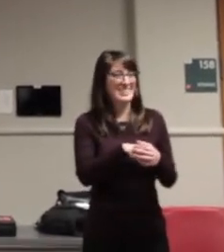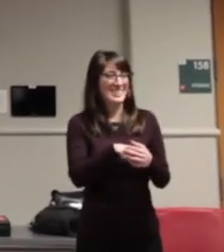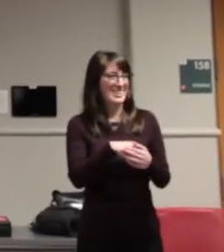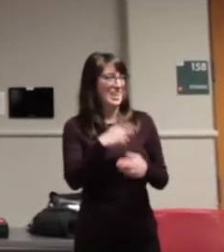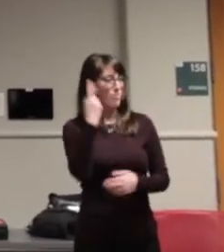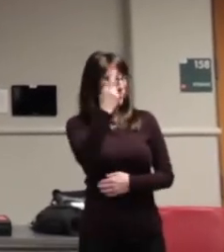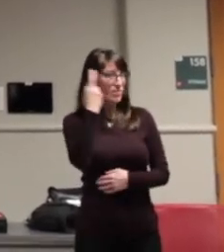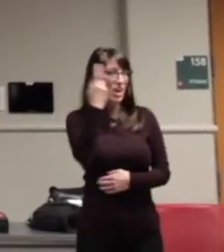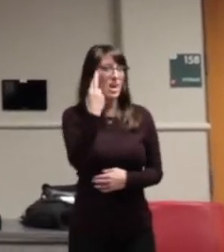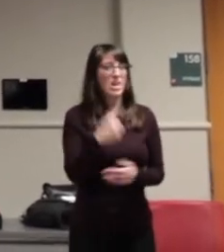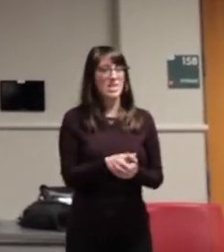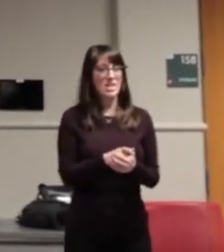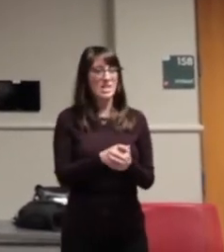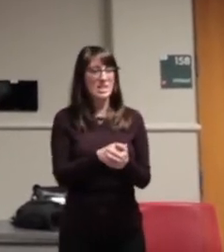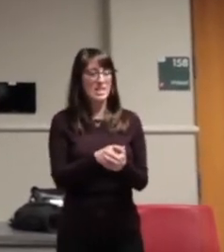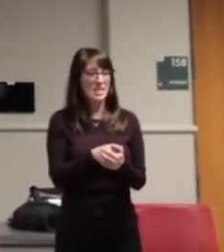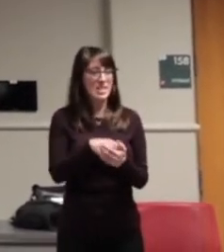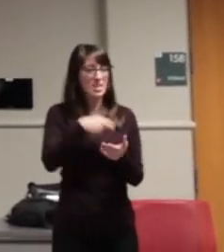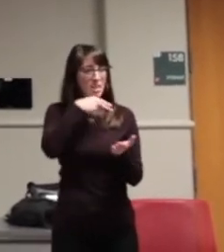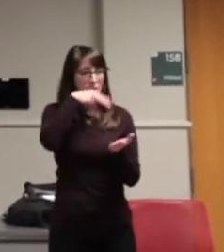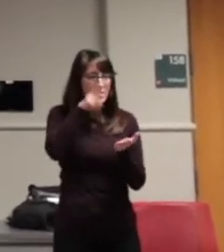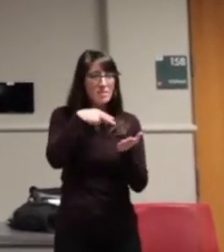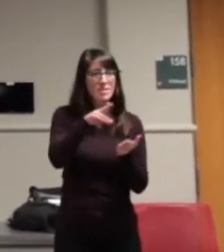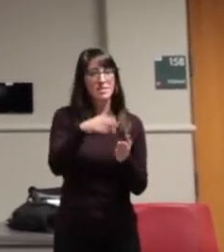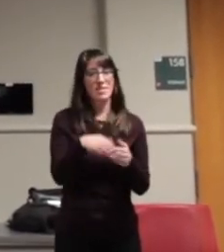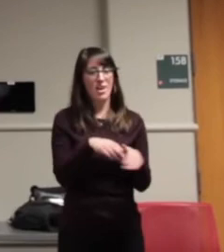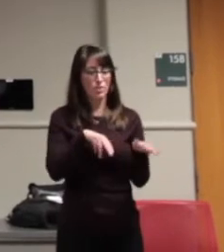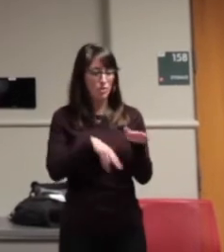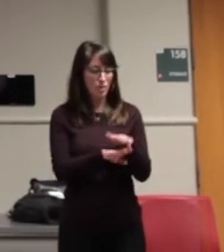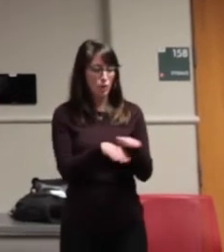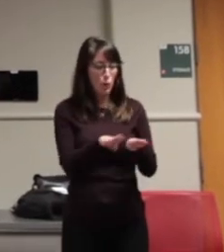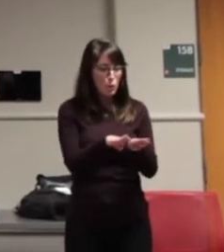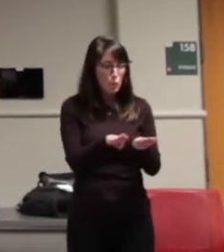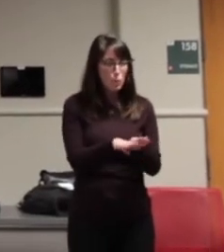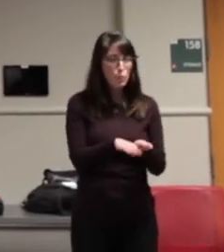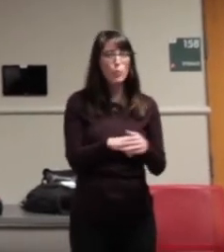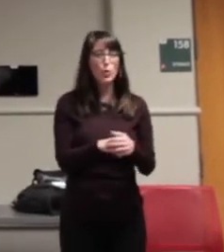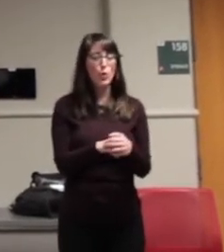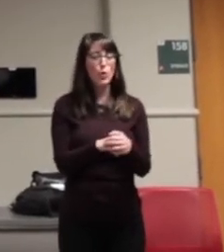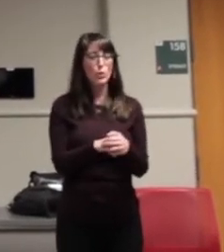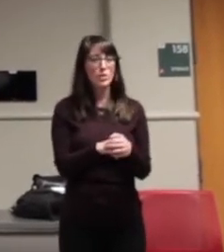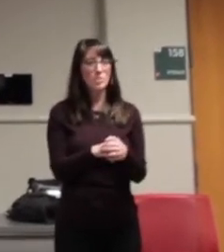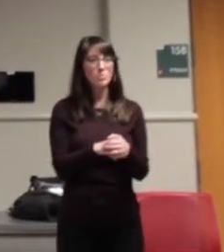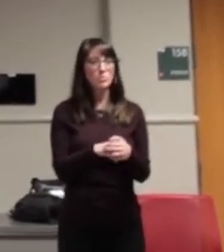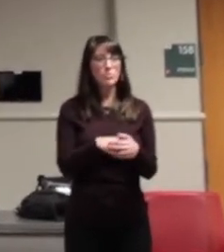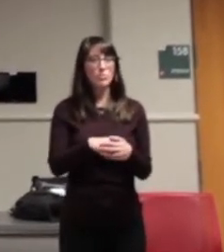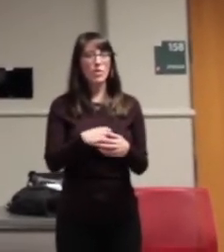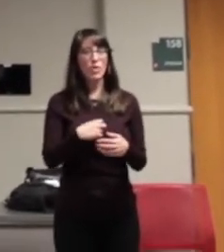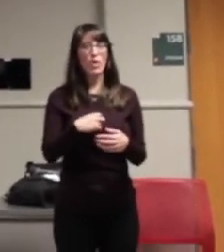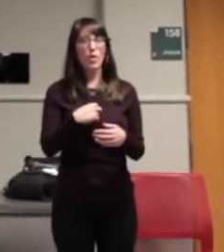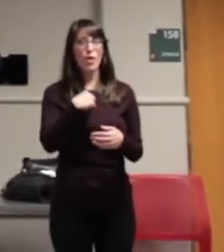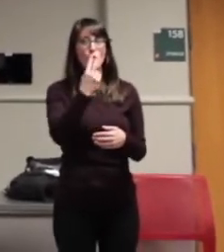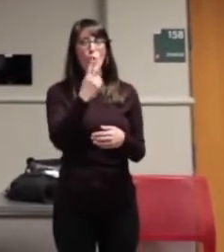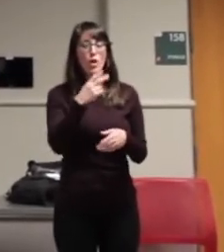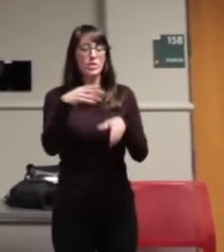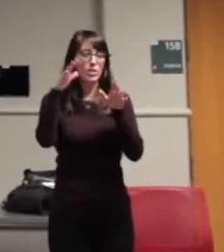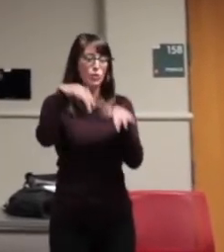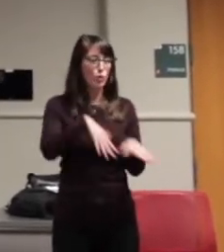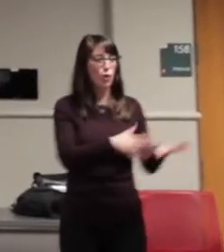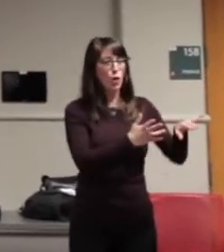Tongues all under boots of immortal Roman soldiers, raised voices, gold, flowing bronze. Guernica,